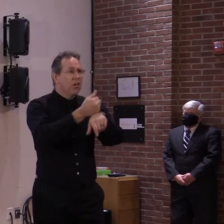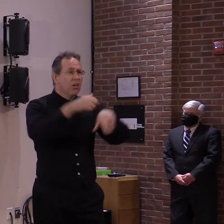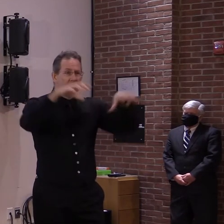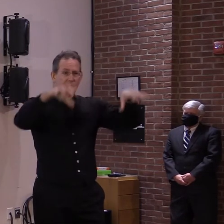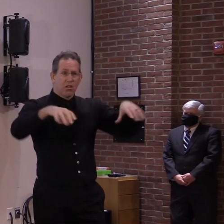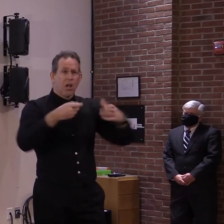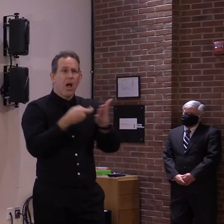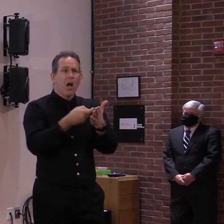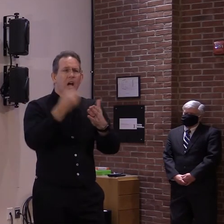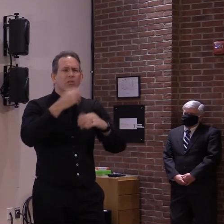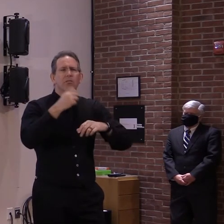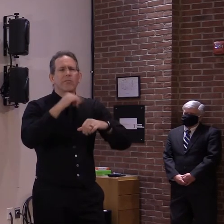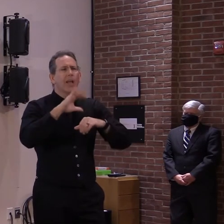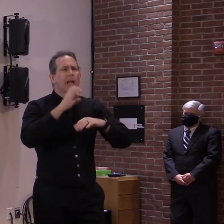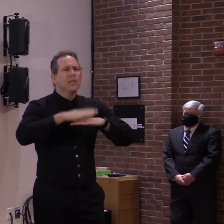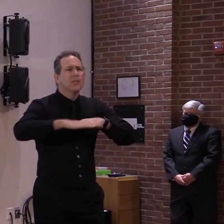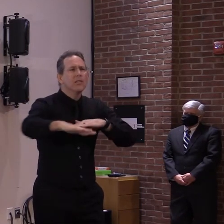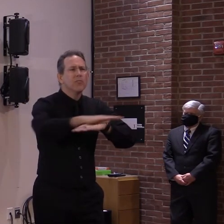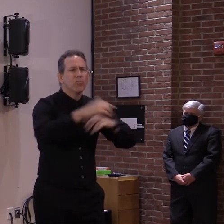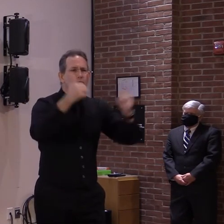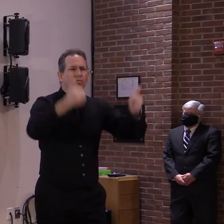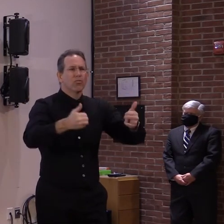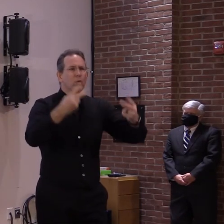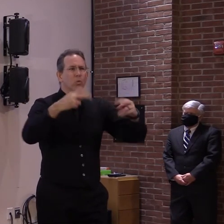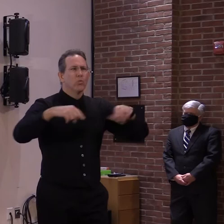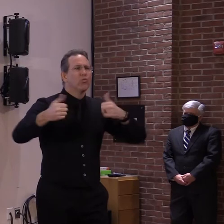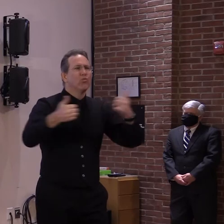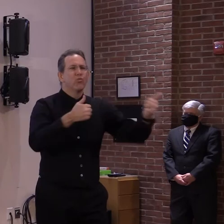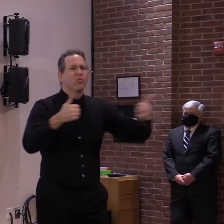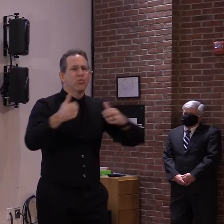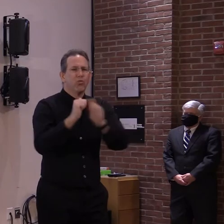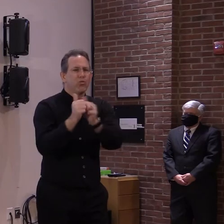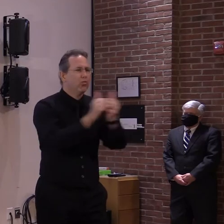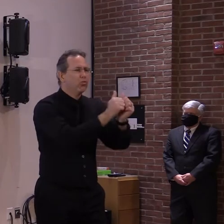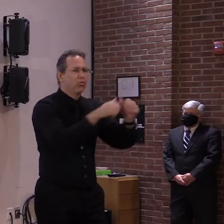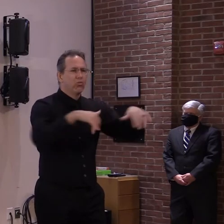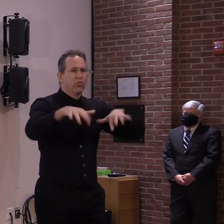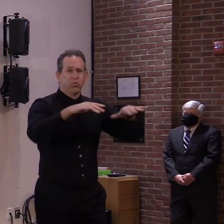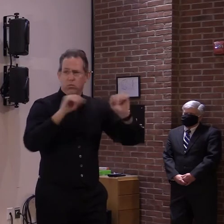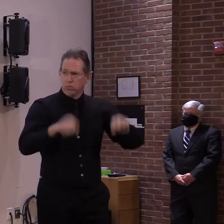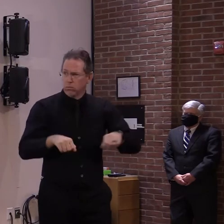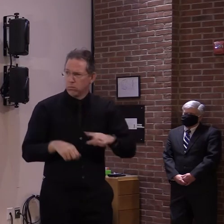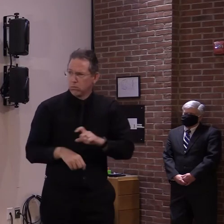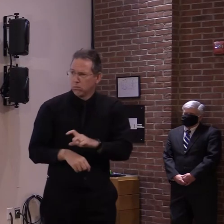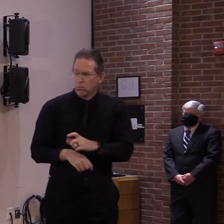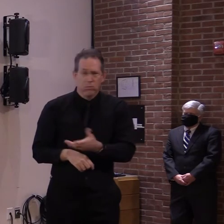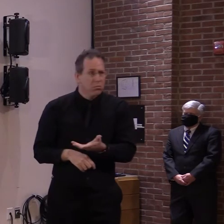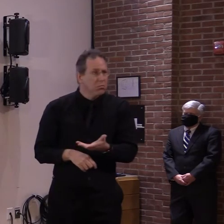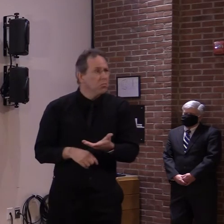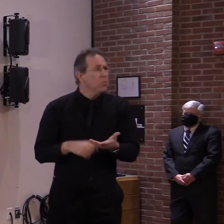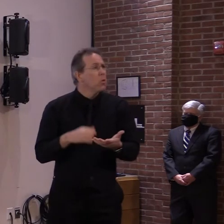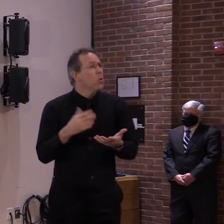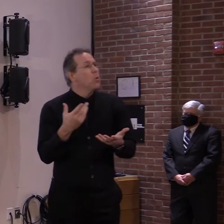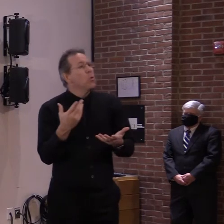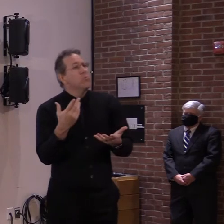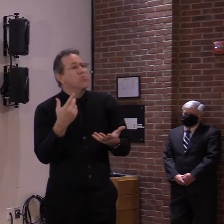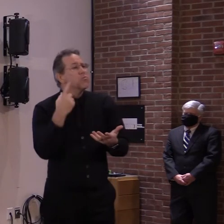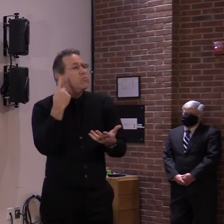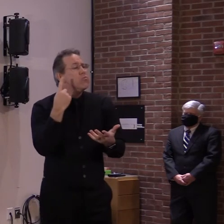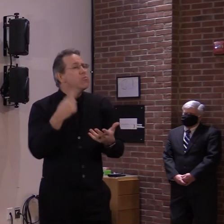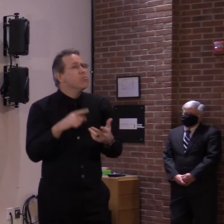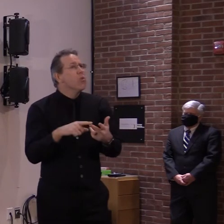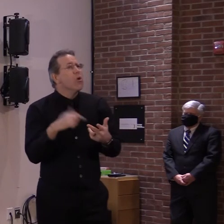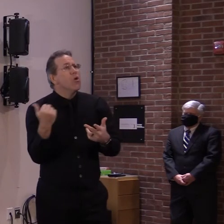secondary part to the sports question. Uh, with it restarting next week, is it really practical that, that we're going to